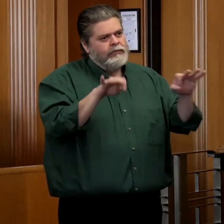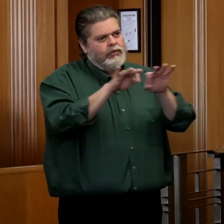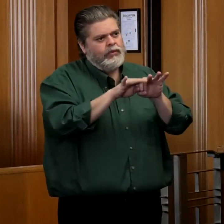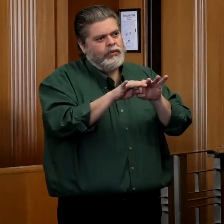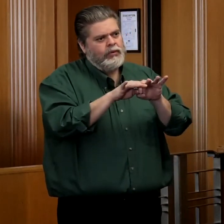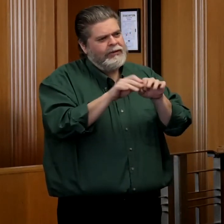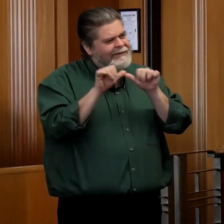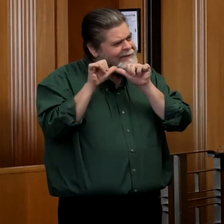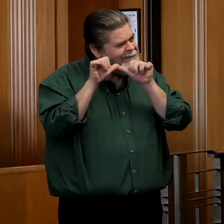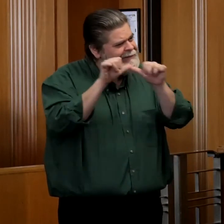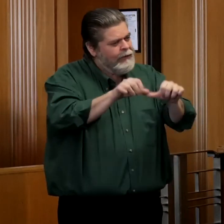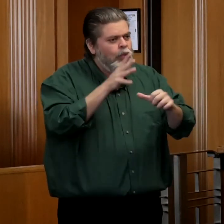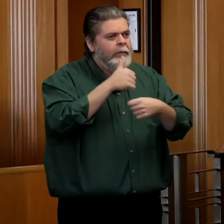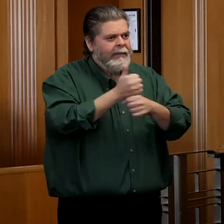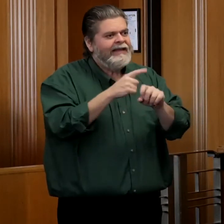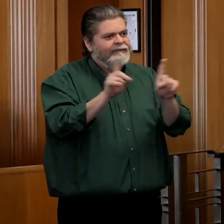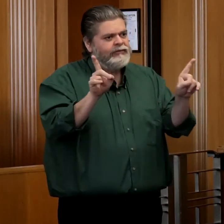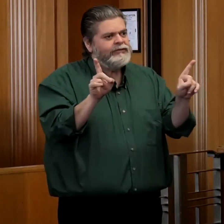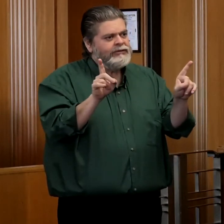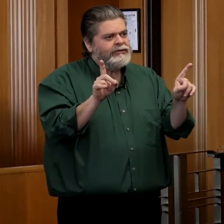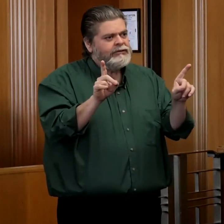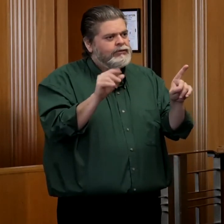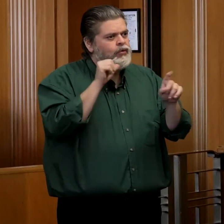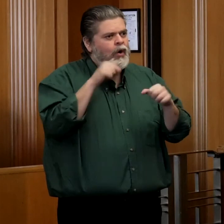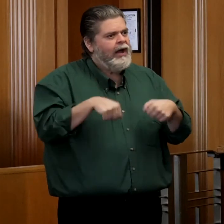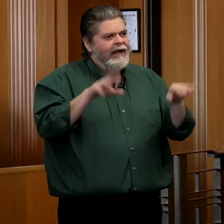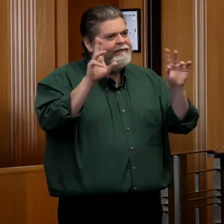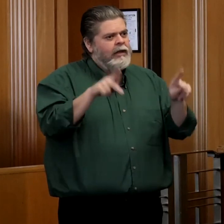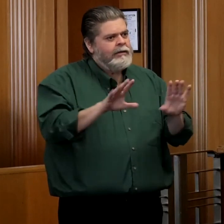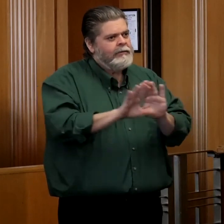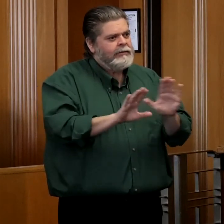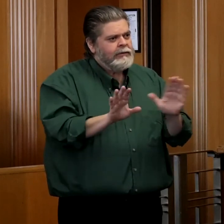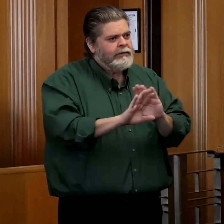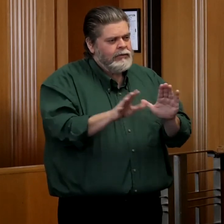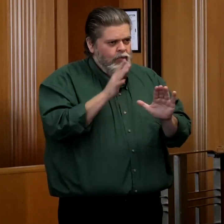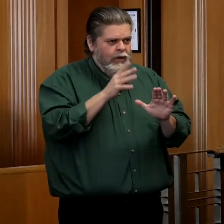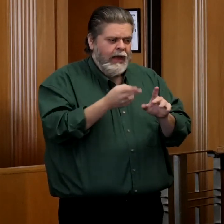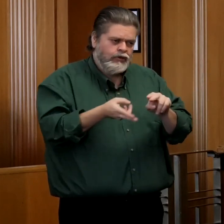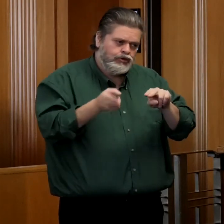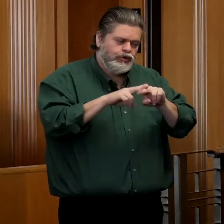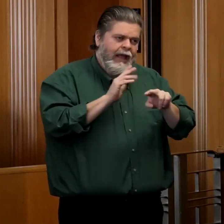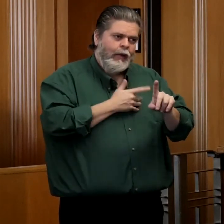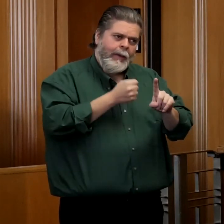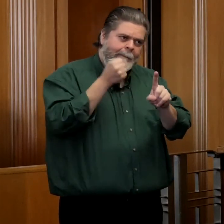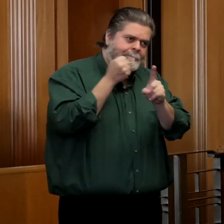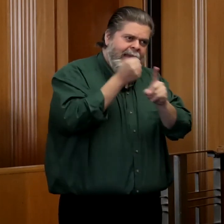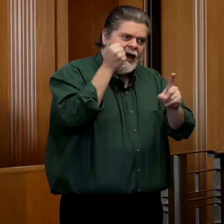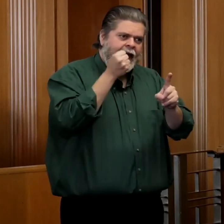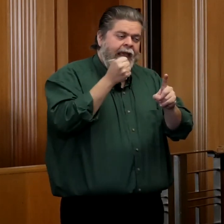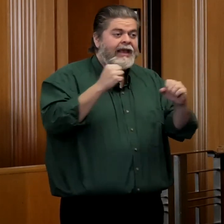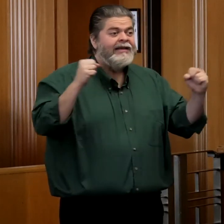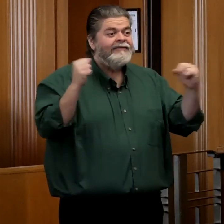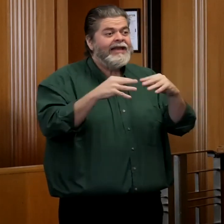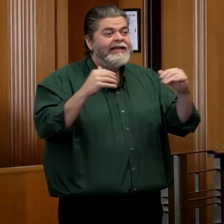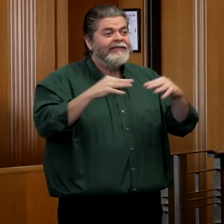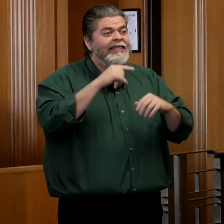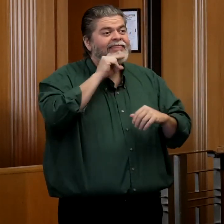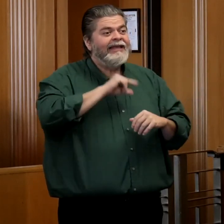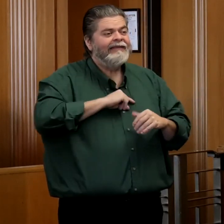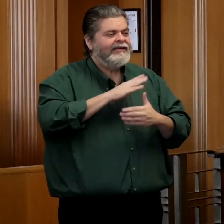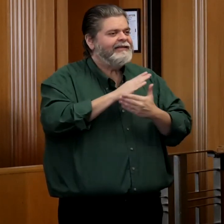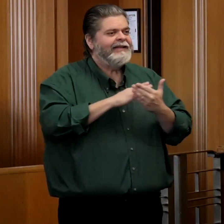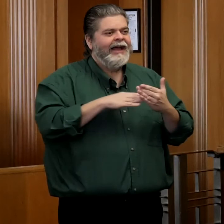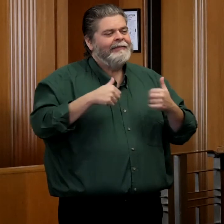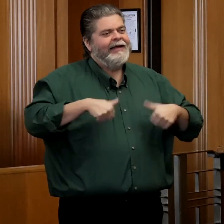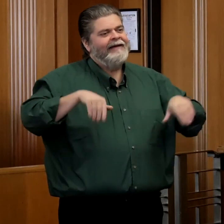difference. Those are the things that hopefully will decrease the impact of any gatherings for Thanksgiving, that